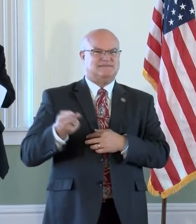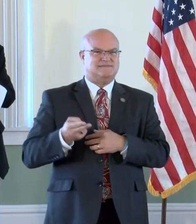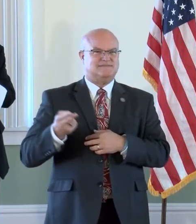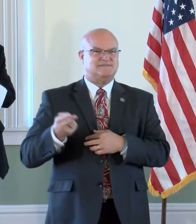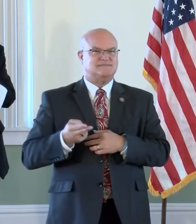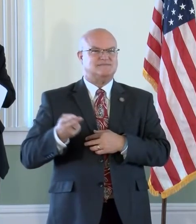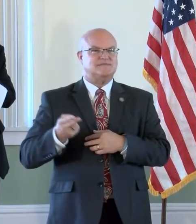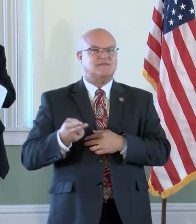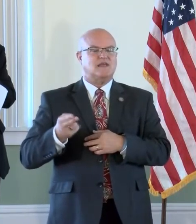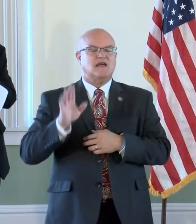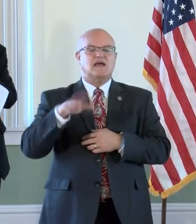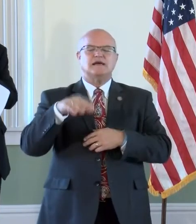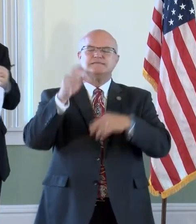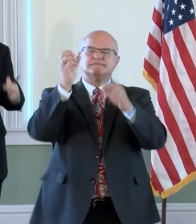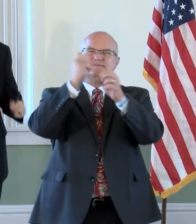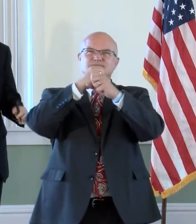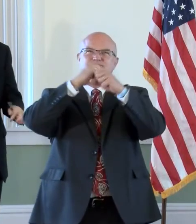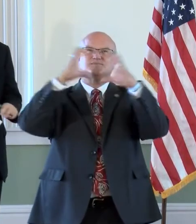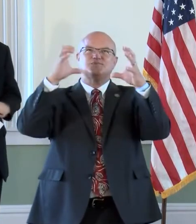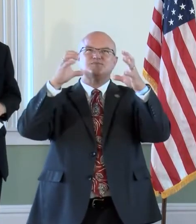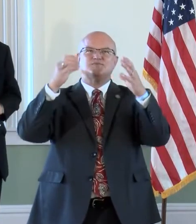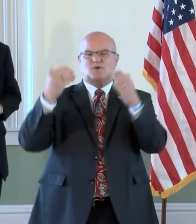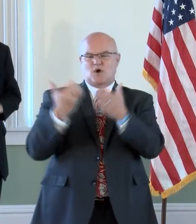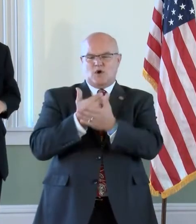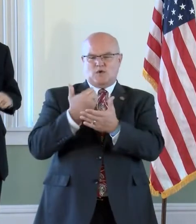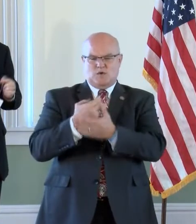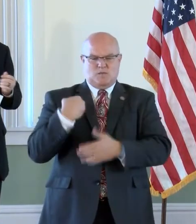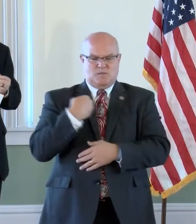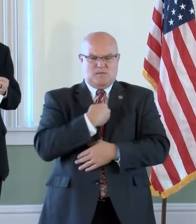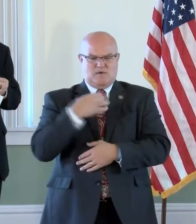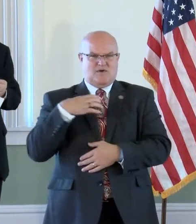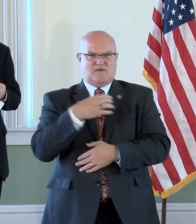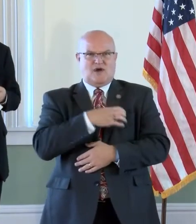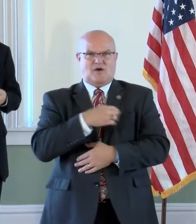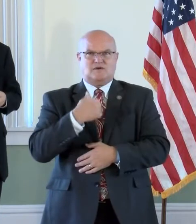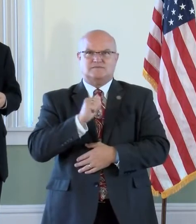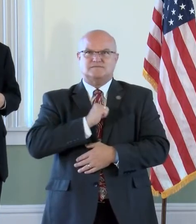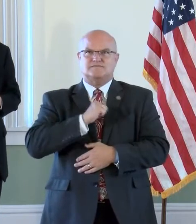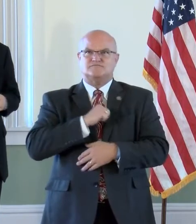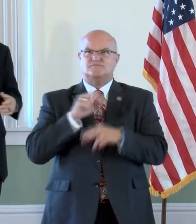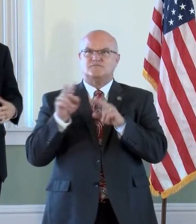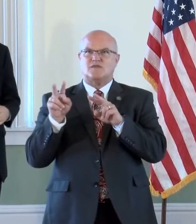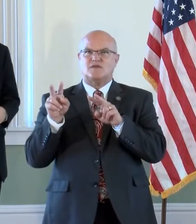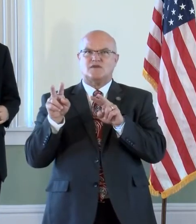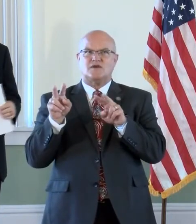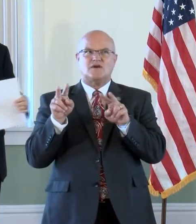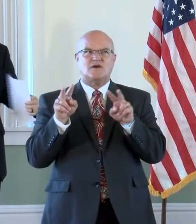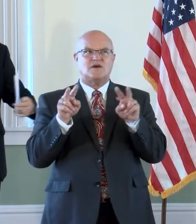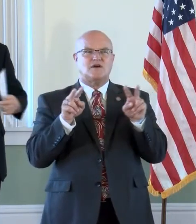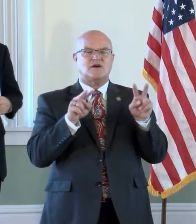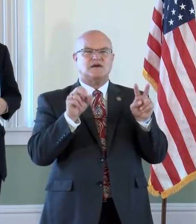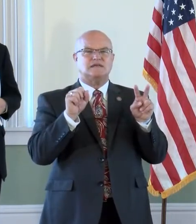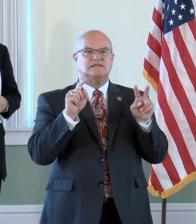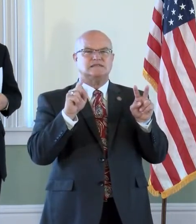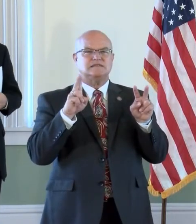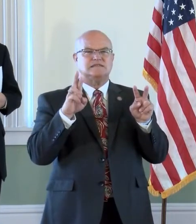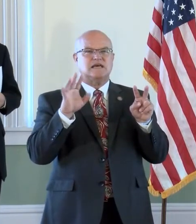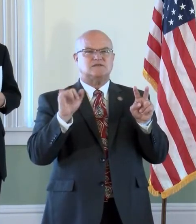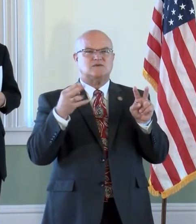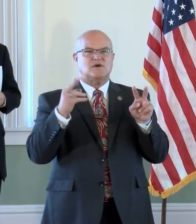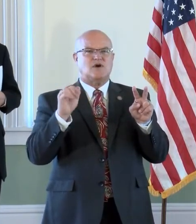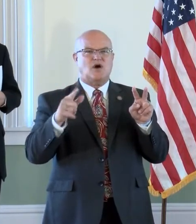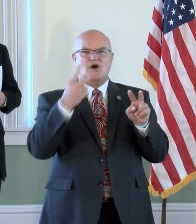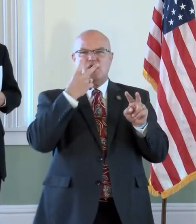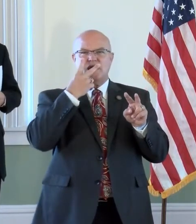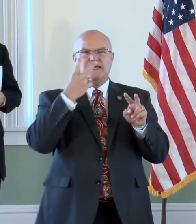And can you imagine a new member of Congress being there in Statuary Hall and seeing the